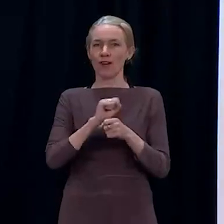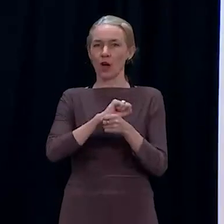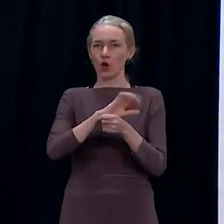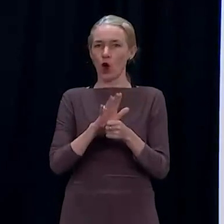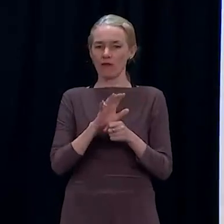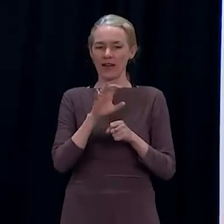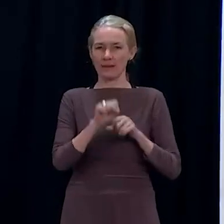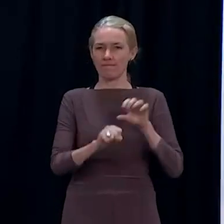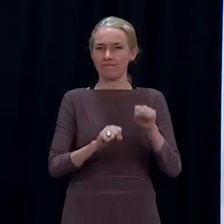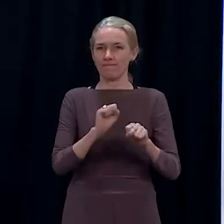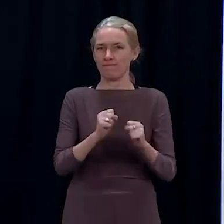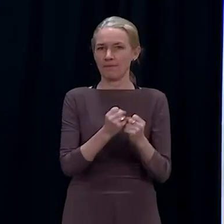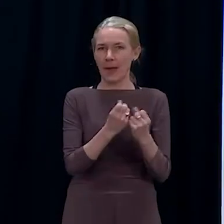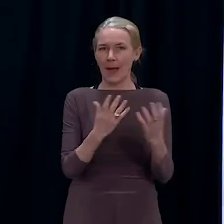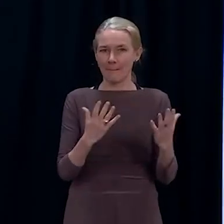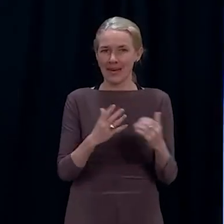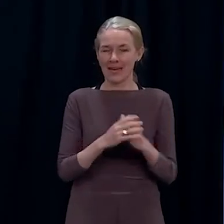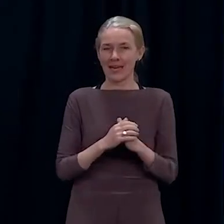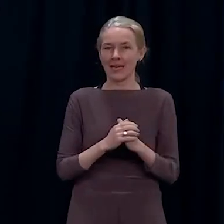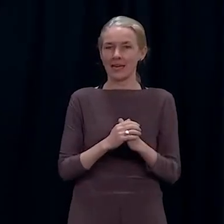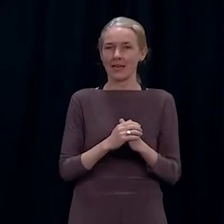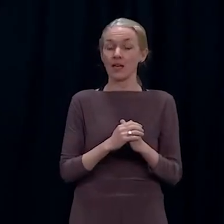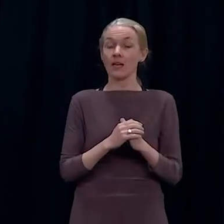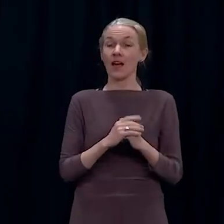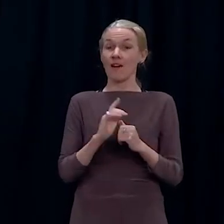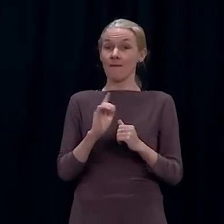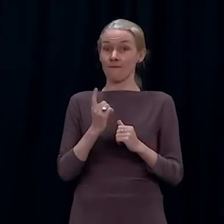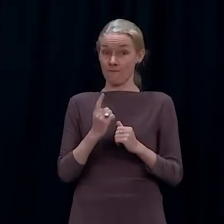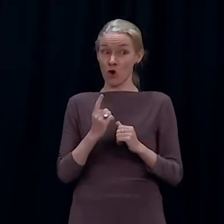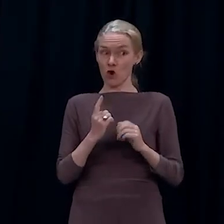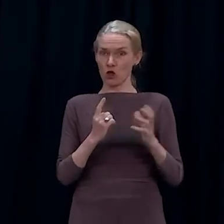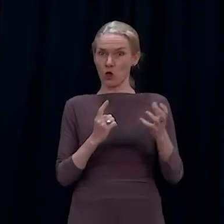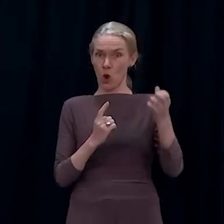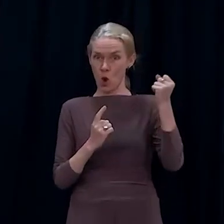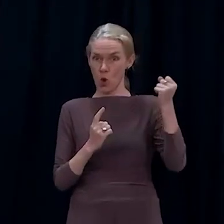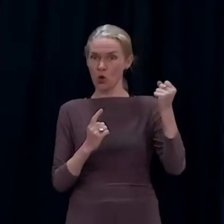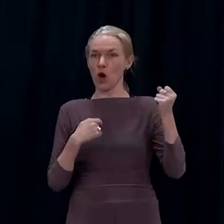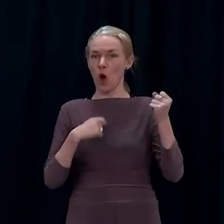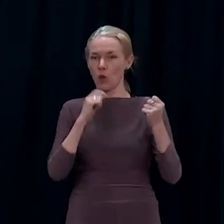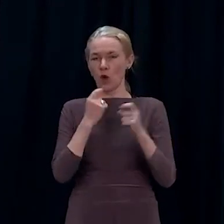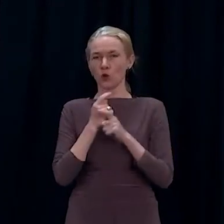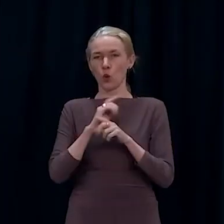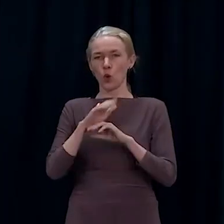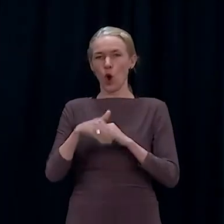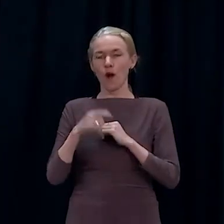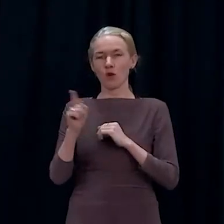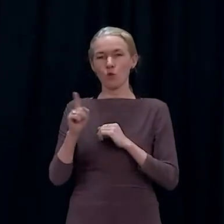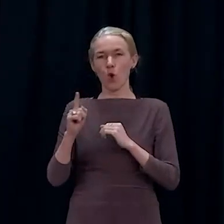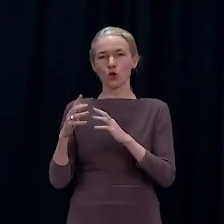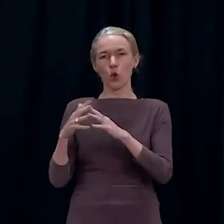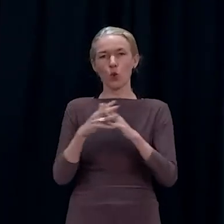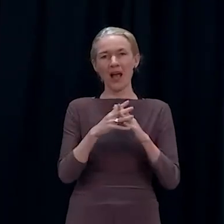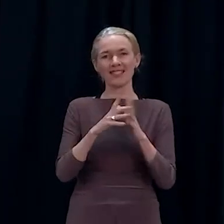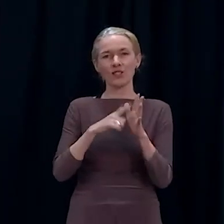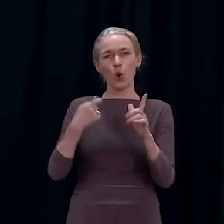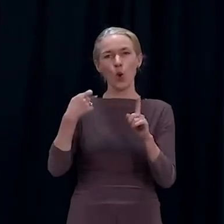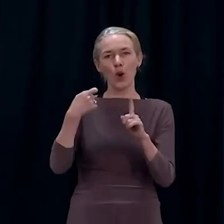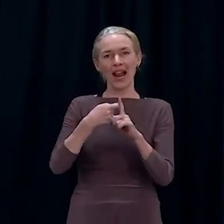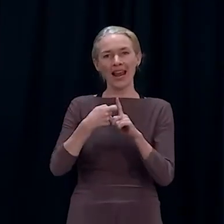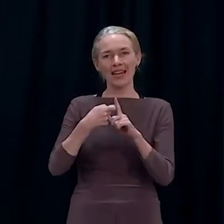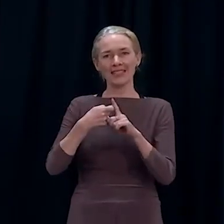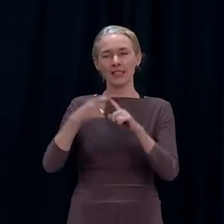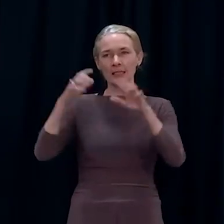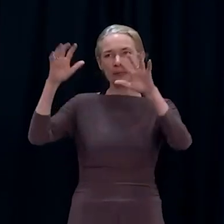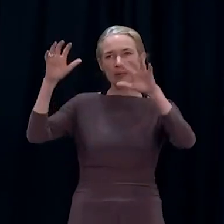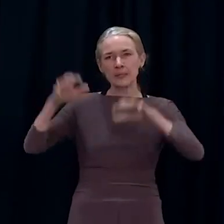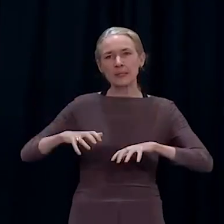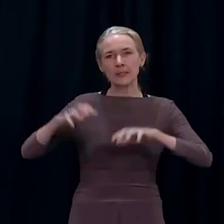A very quick update on the flooding in Auckland. As you'll have heard, thunderstorms and heavy rain in the early hours of this morning has caused severe